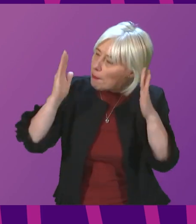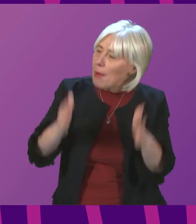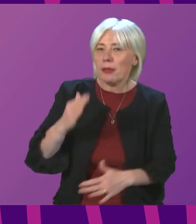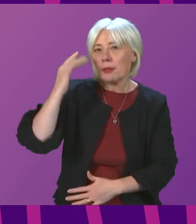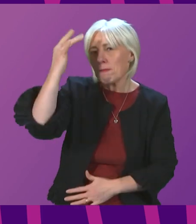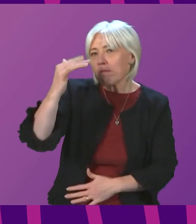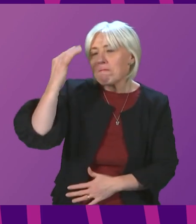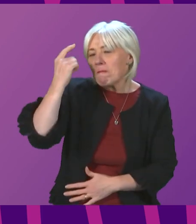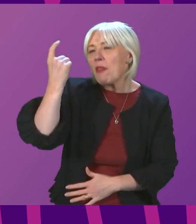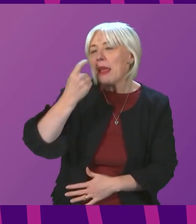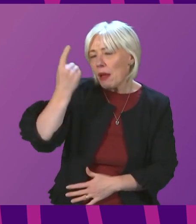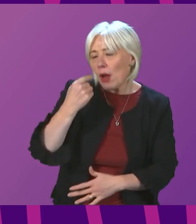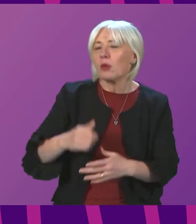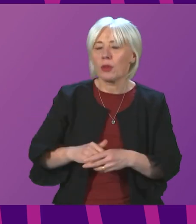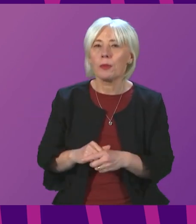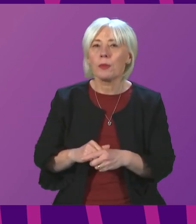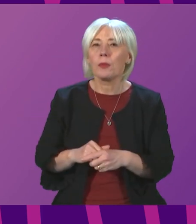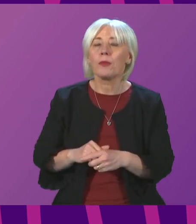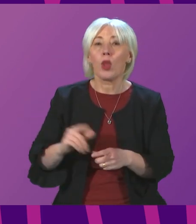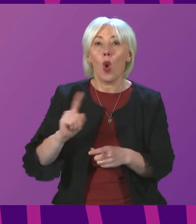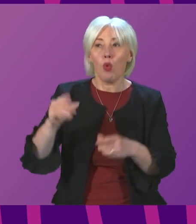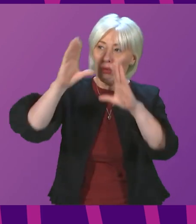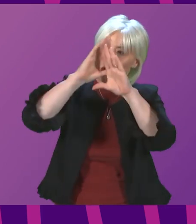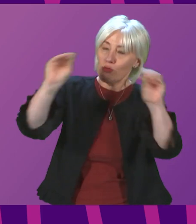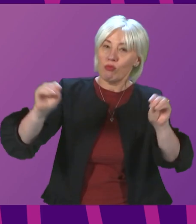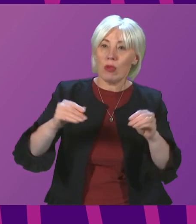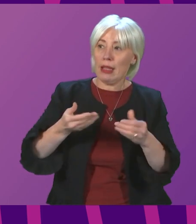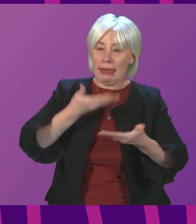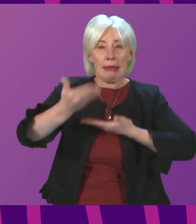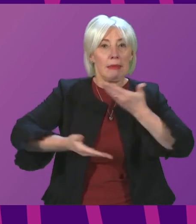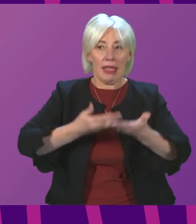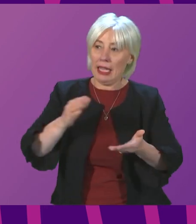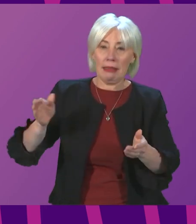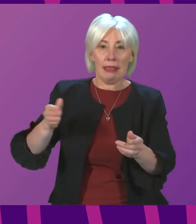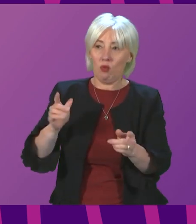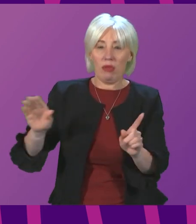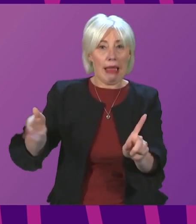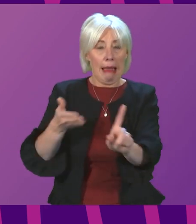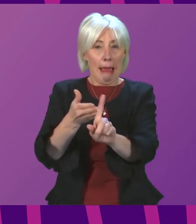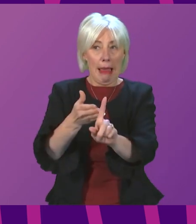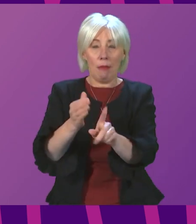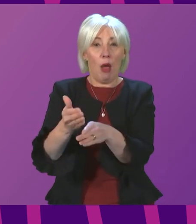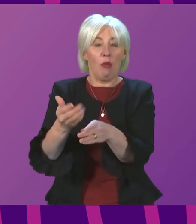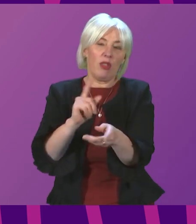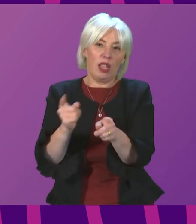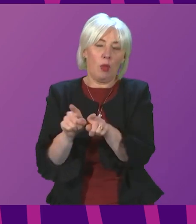to. What I have just set out gives our direction of travel in relation to the additional measures set out before Christmas in response to